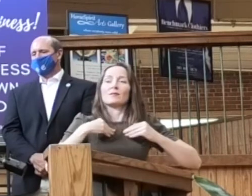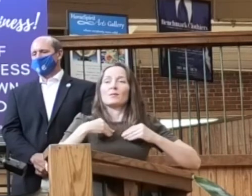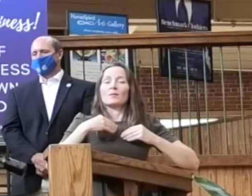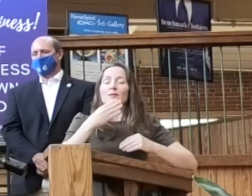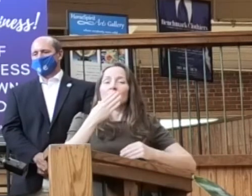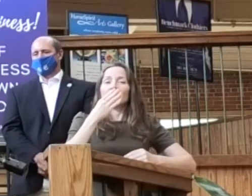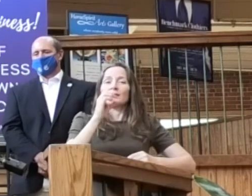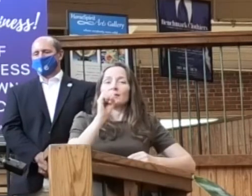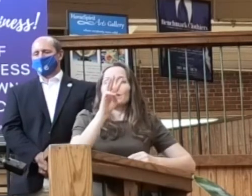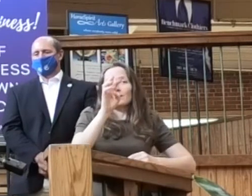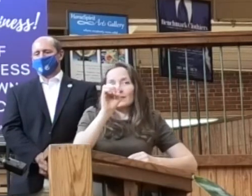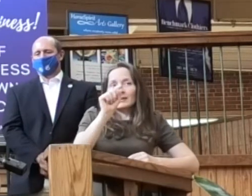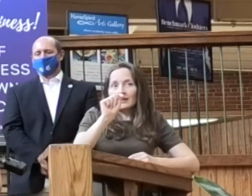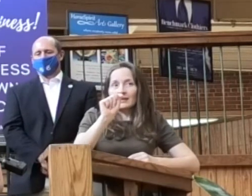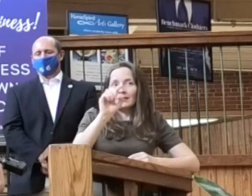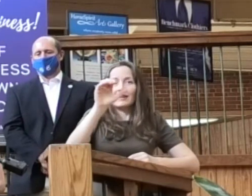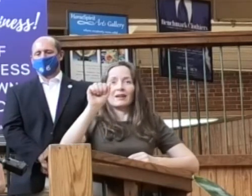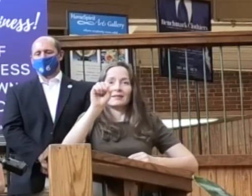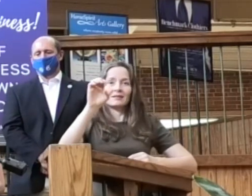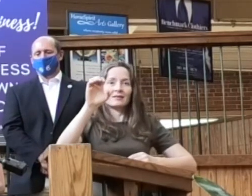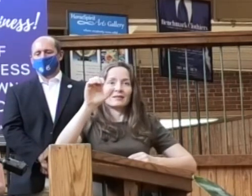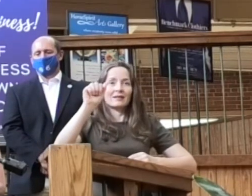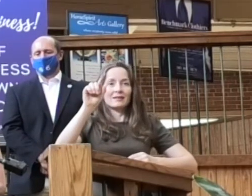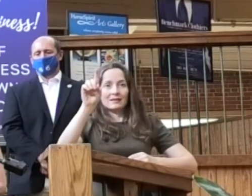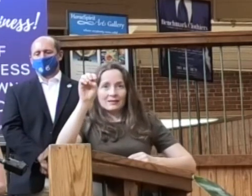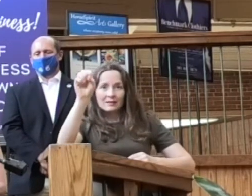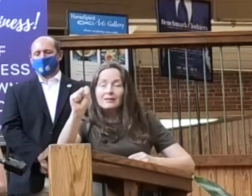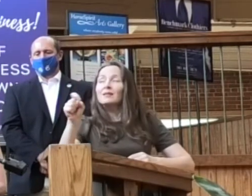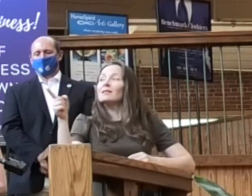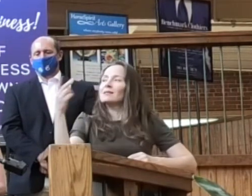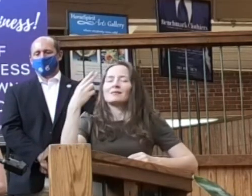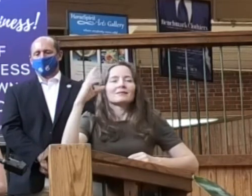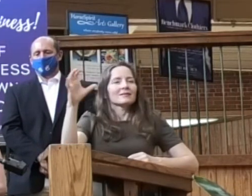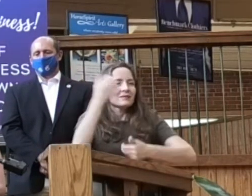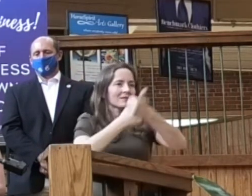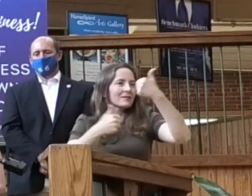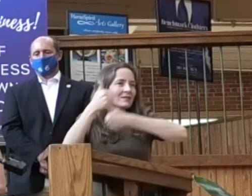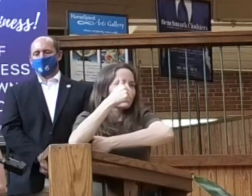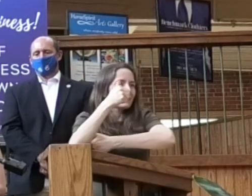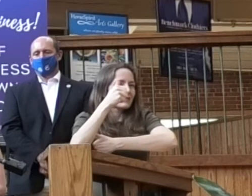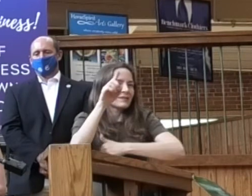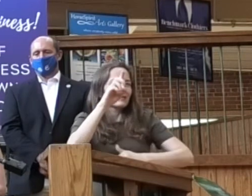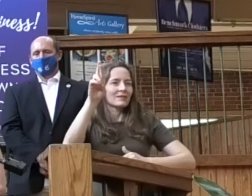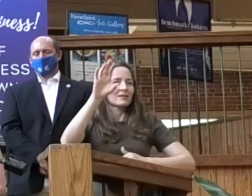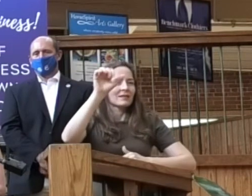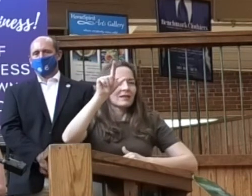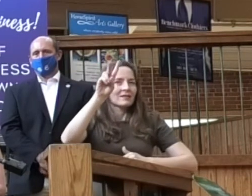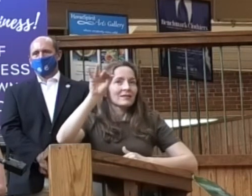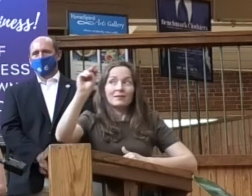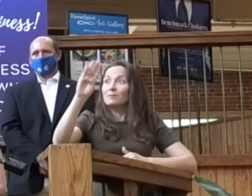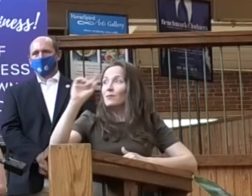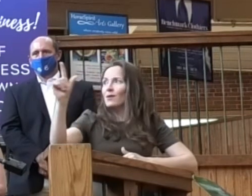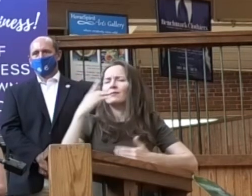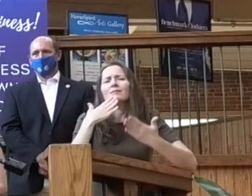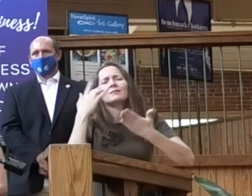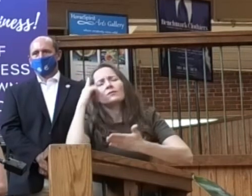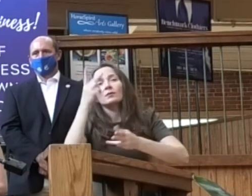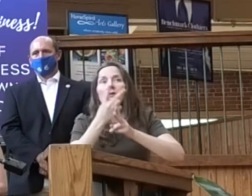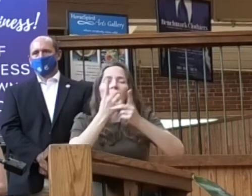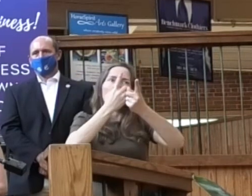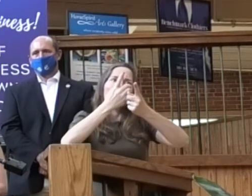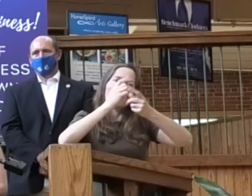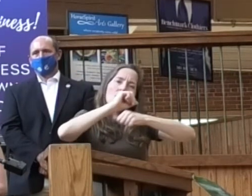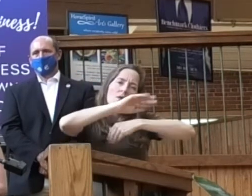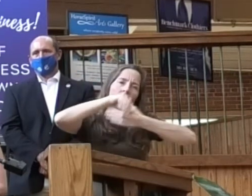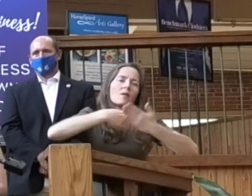Our County Executive, Calvin Ball, thank you so much for keeping all of us safe during these past few months. And